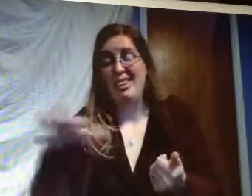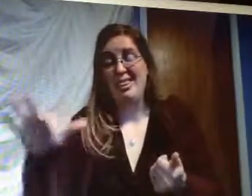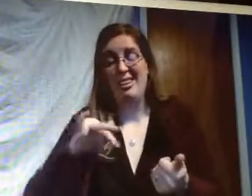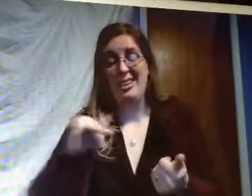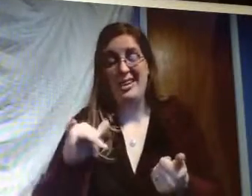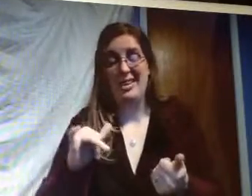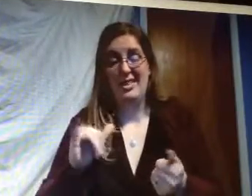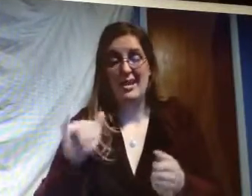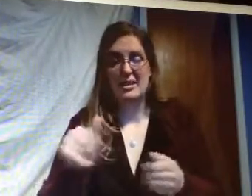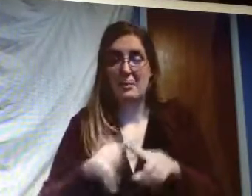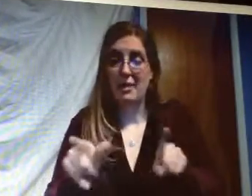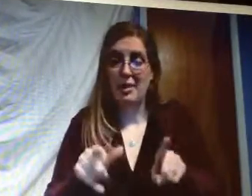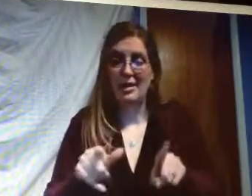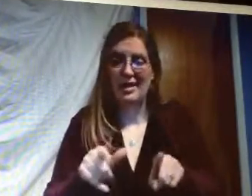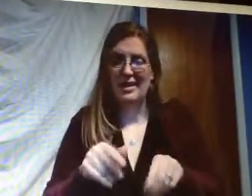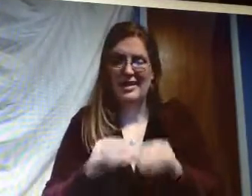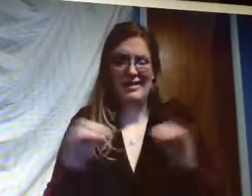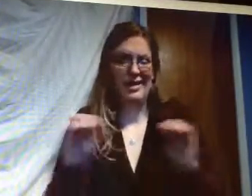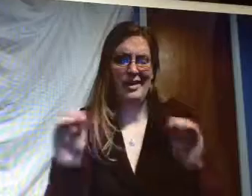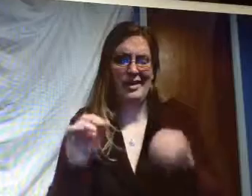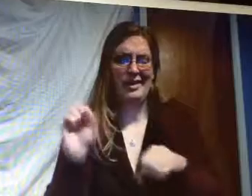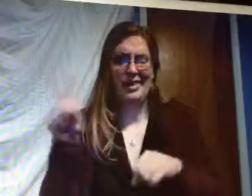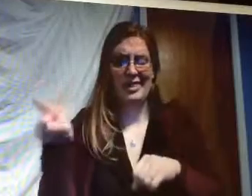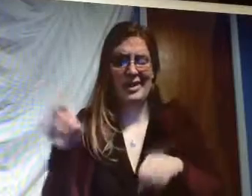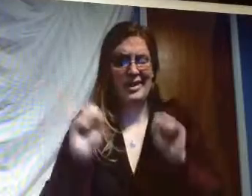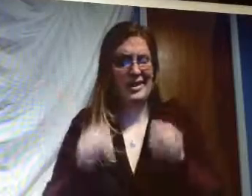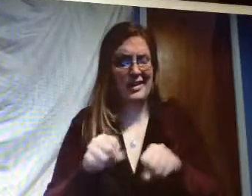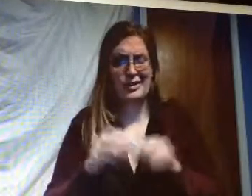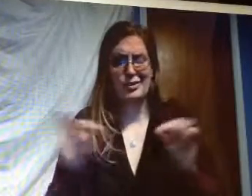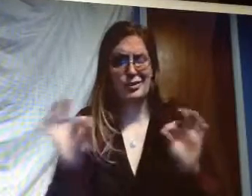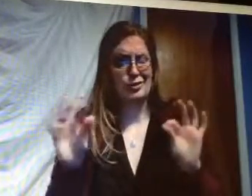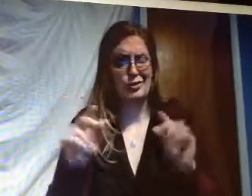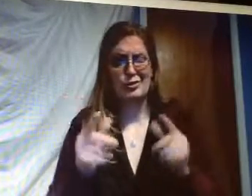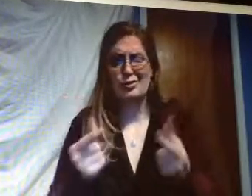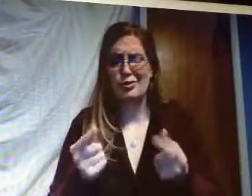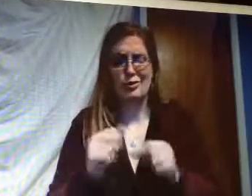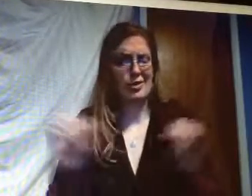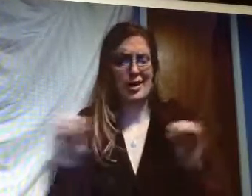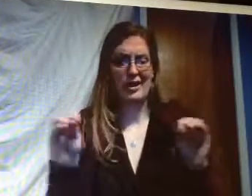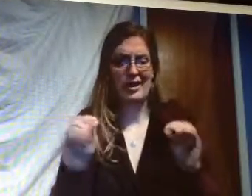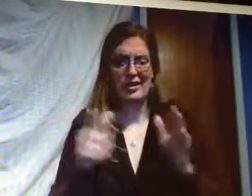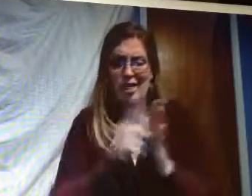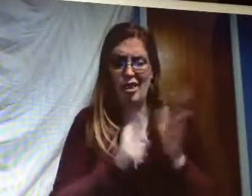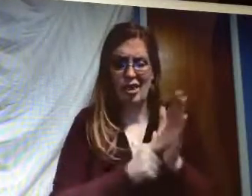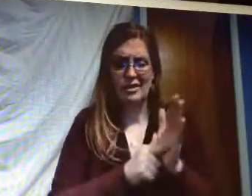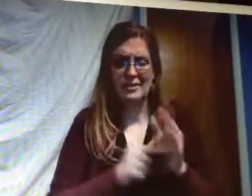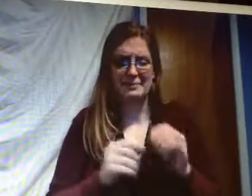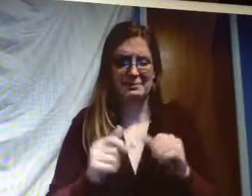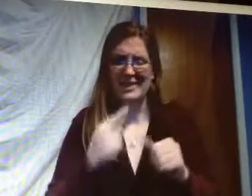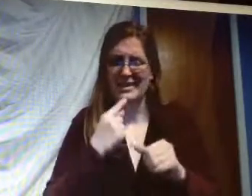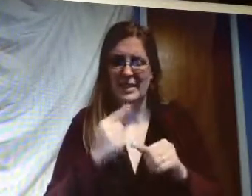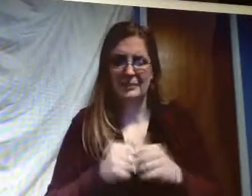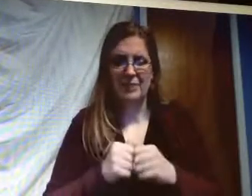neighbor may not like that but there's nothing they can do they can't do anything it's the law